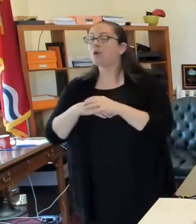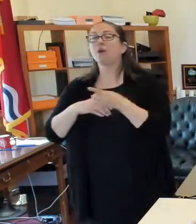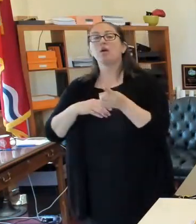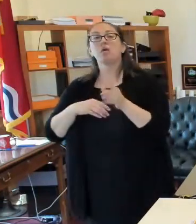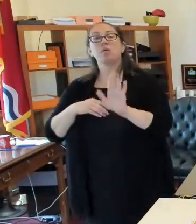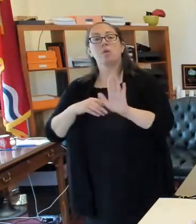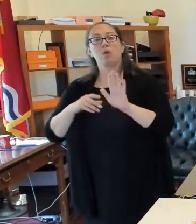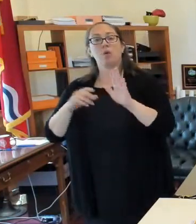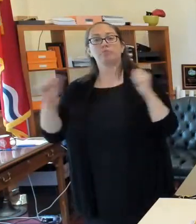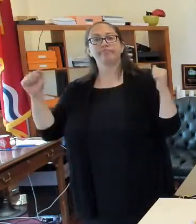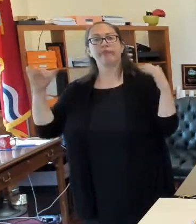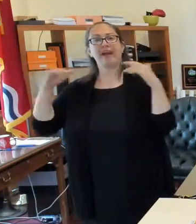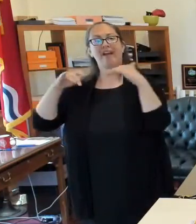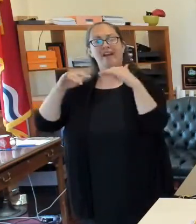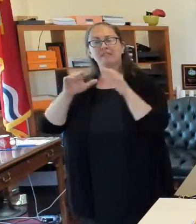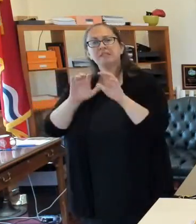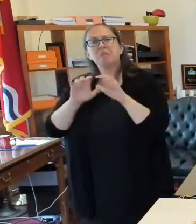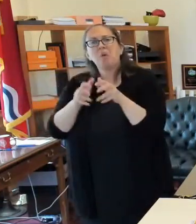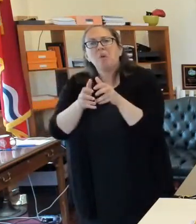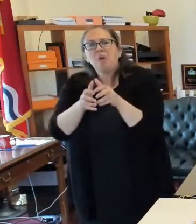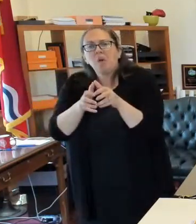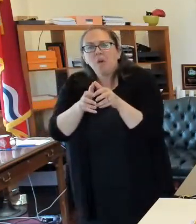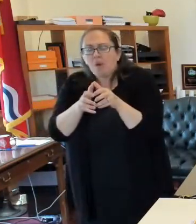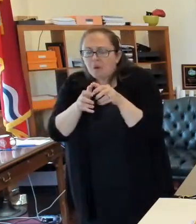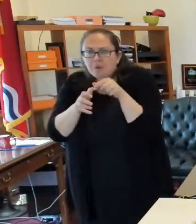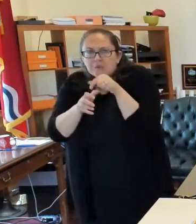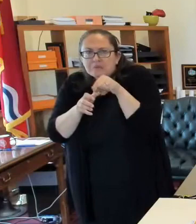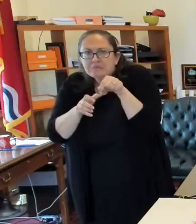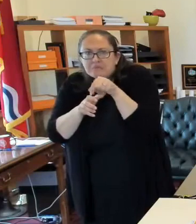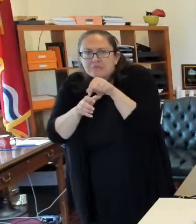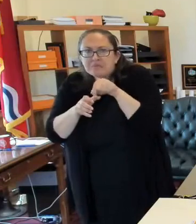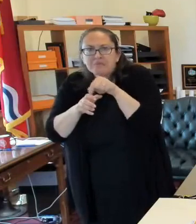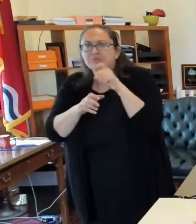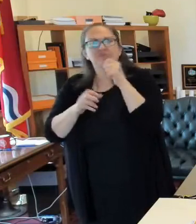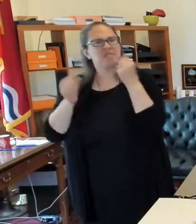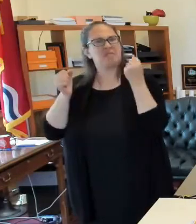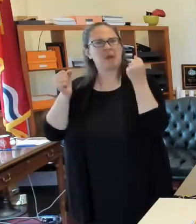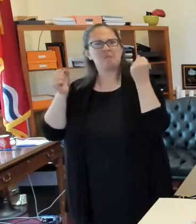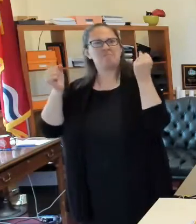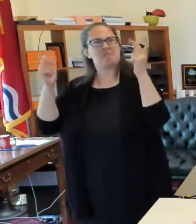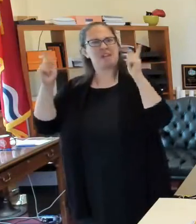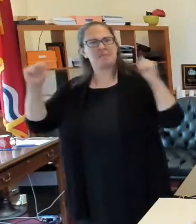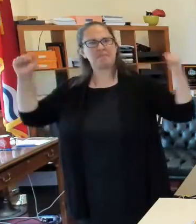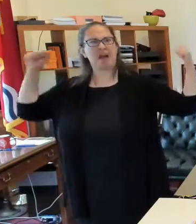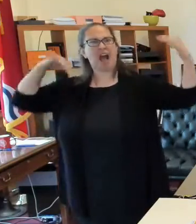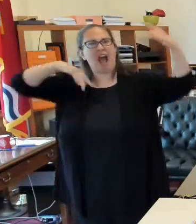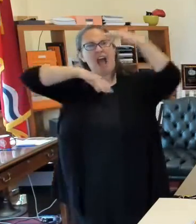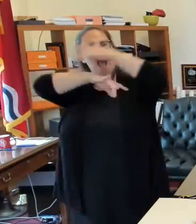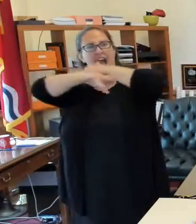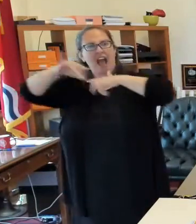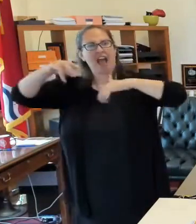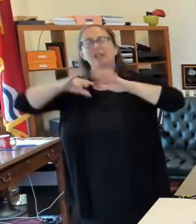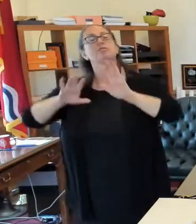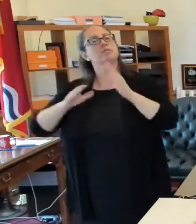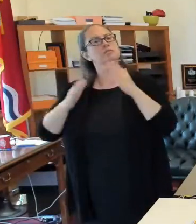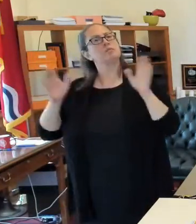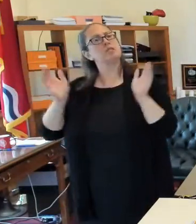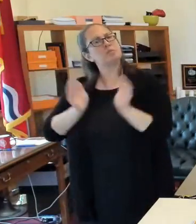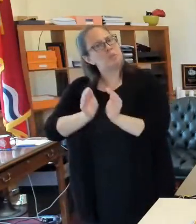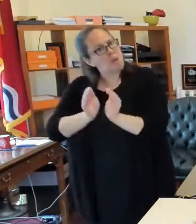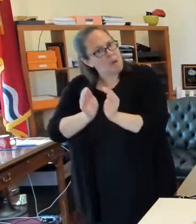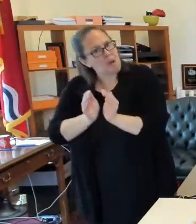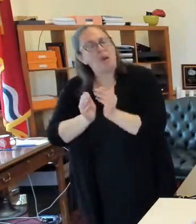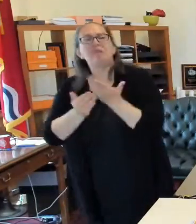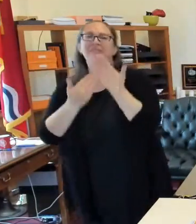small to the same small group of people. That's that's really important. And of course,